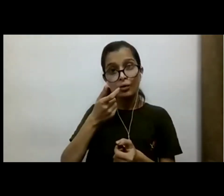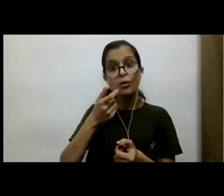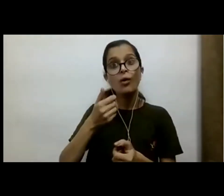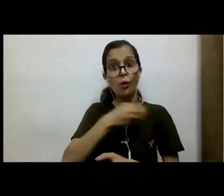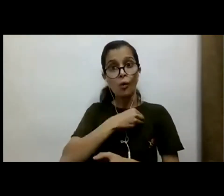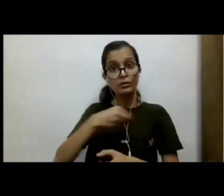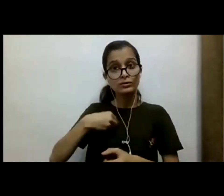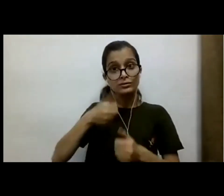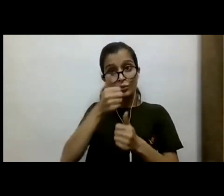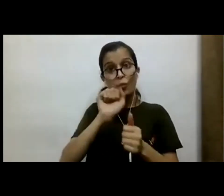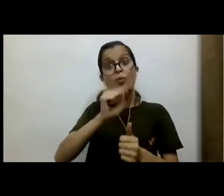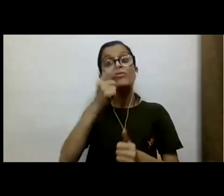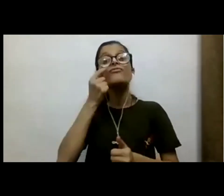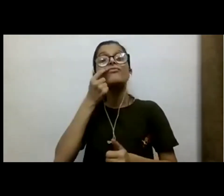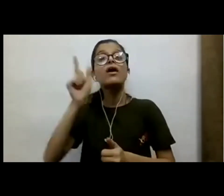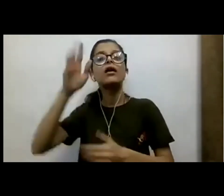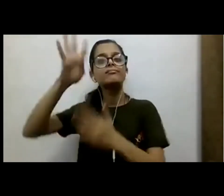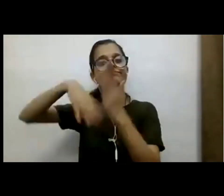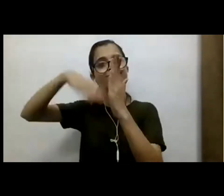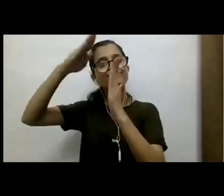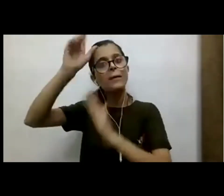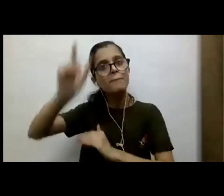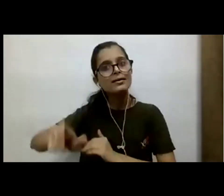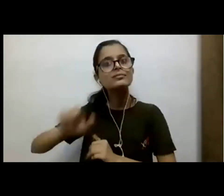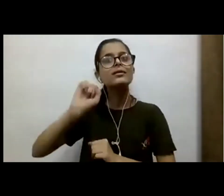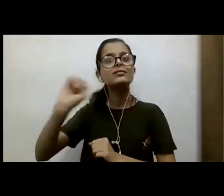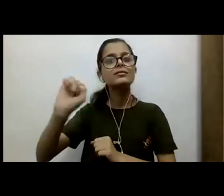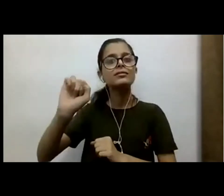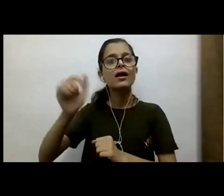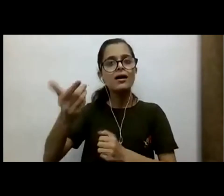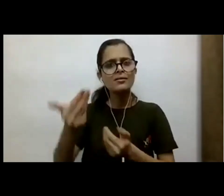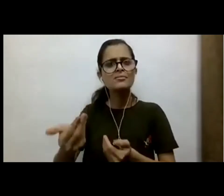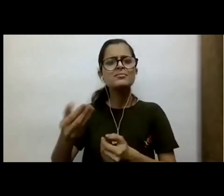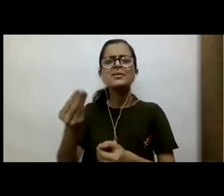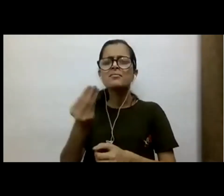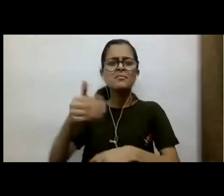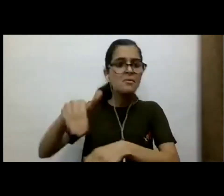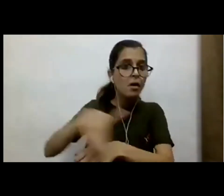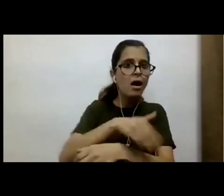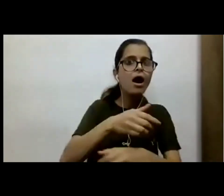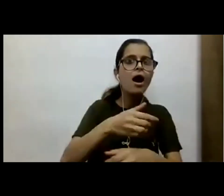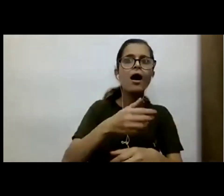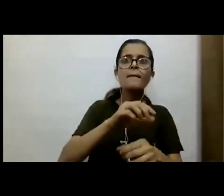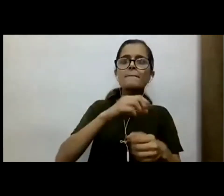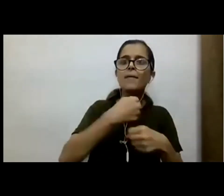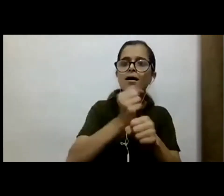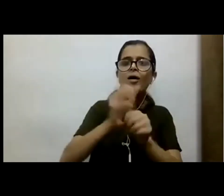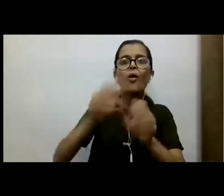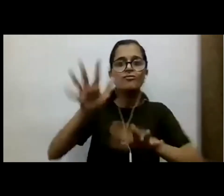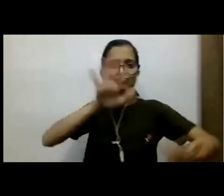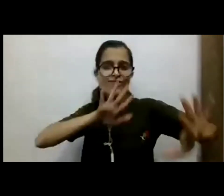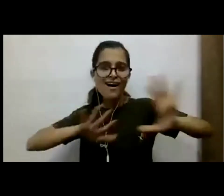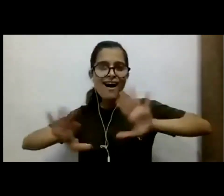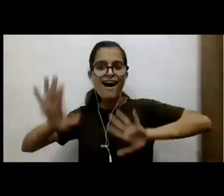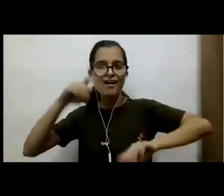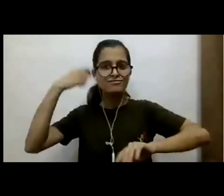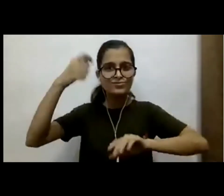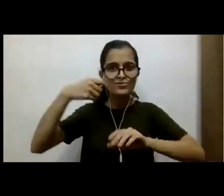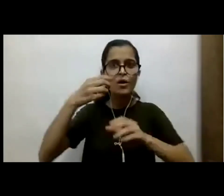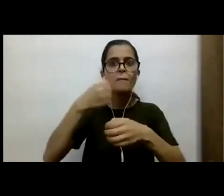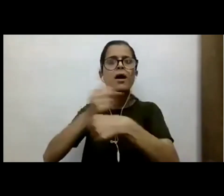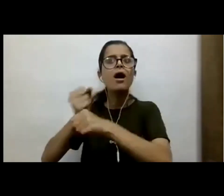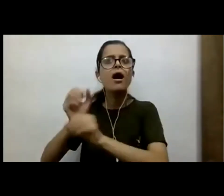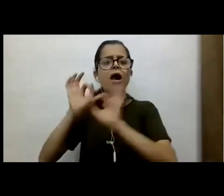construction worker's child who has become an engineer. And there is a filmmaker in the offering, in the making, Envis